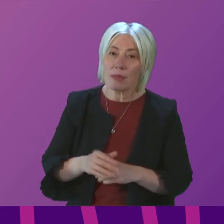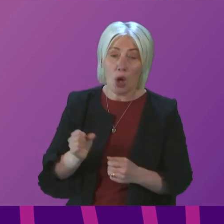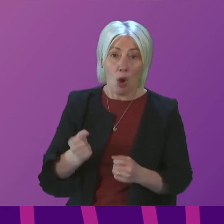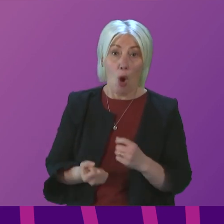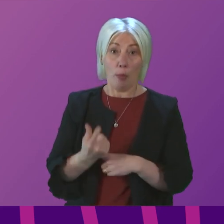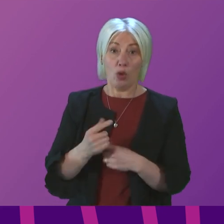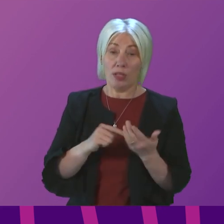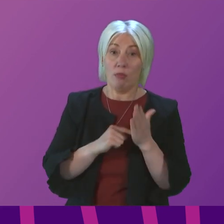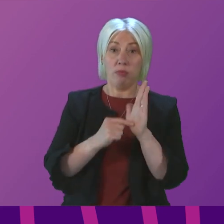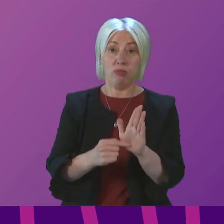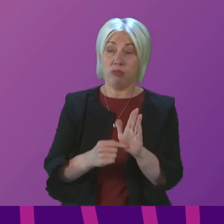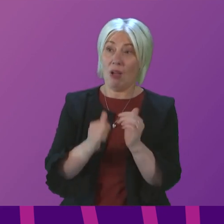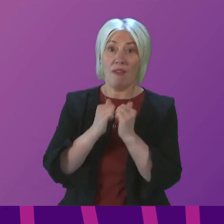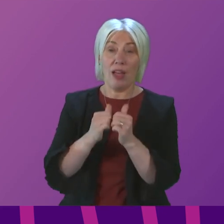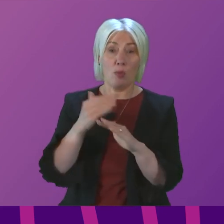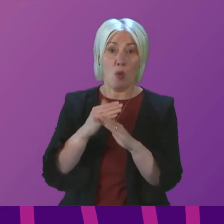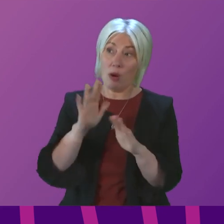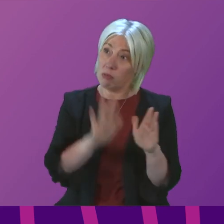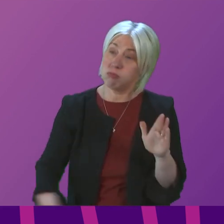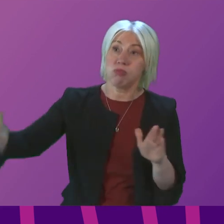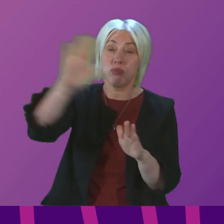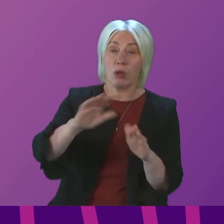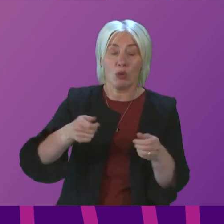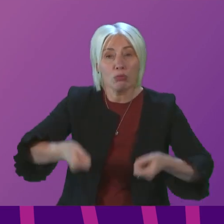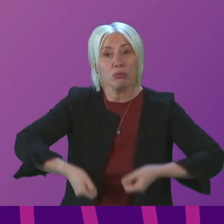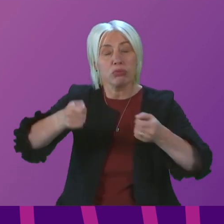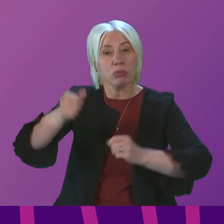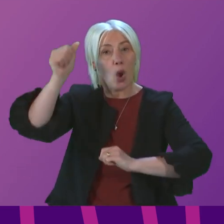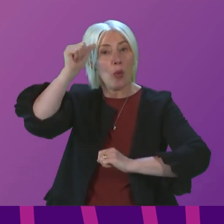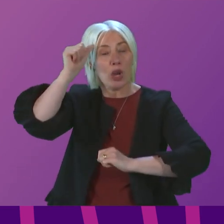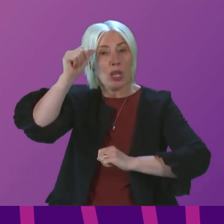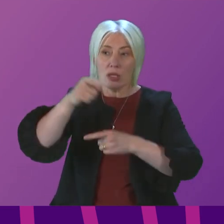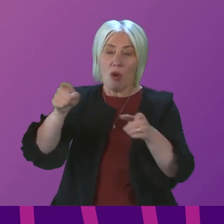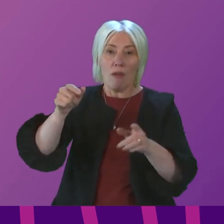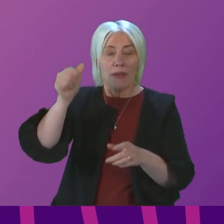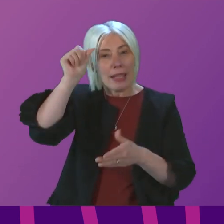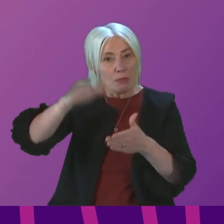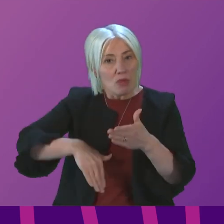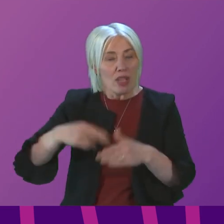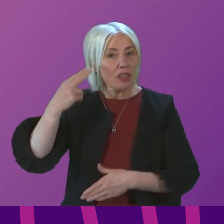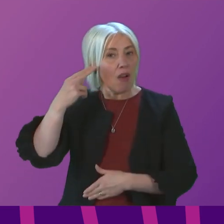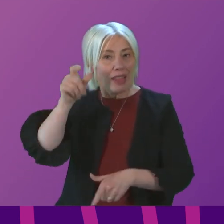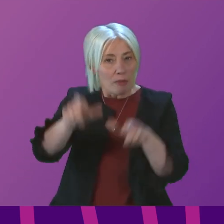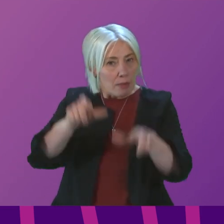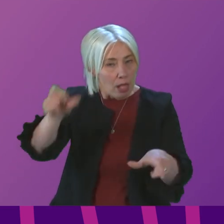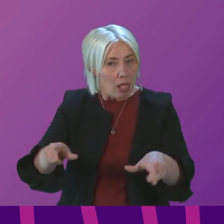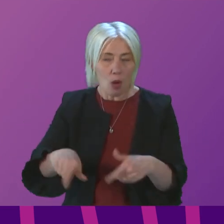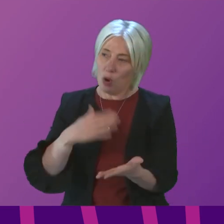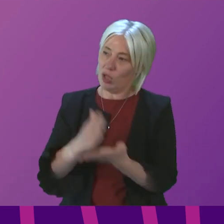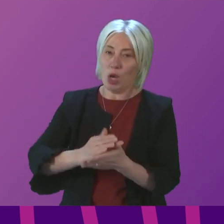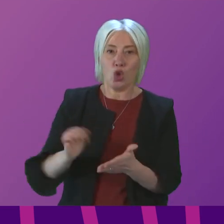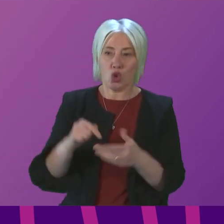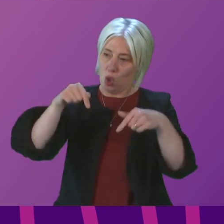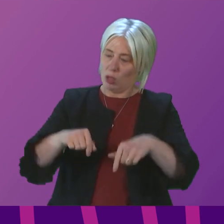the very valuable work many people across Scotland do to raise awareness of the experiences of deaf people. We want to make Scotland